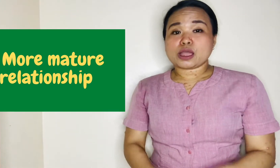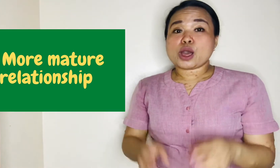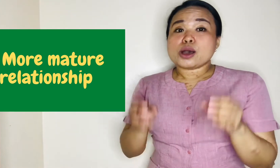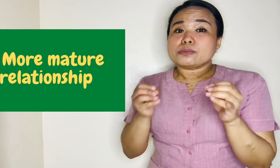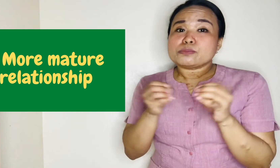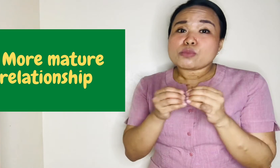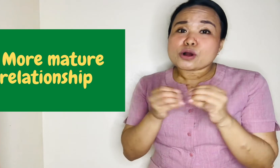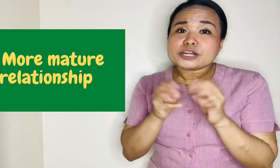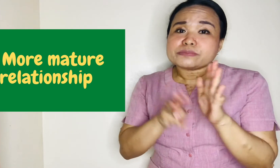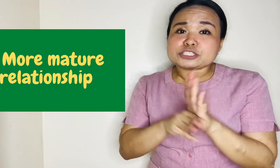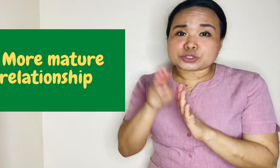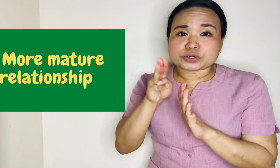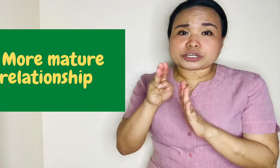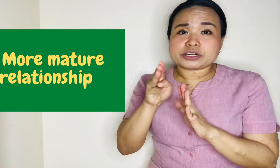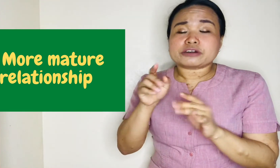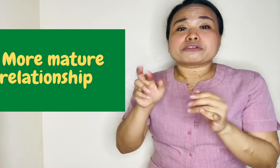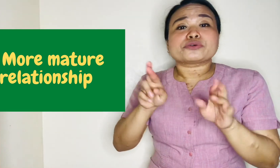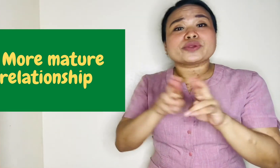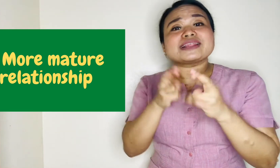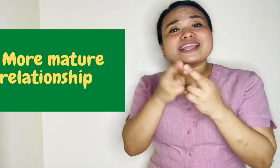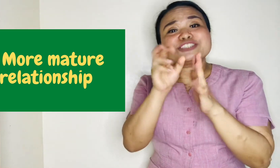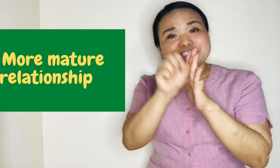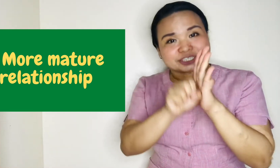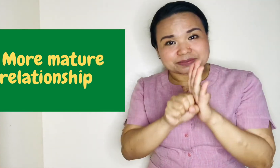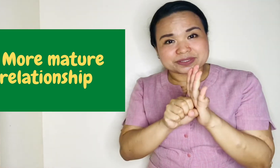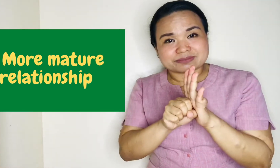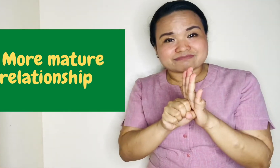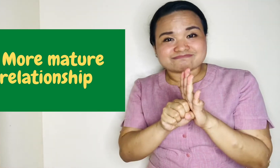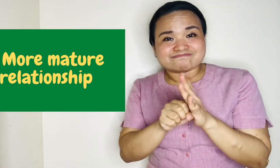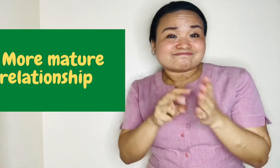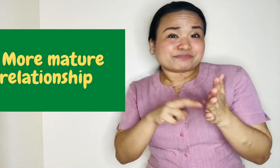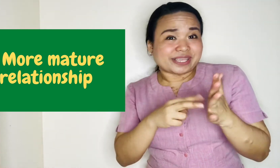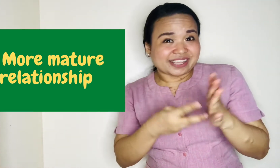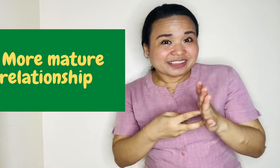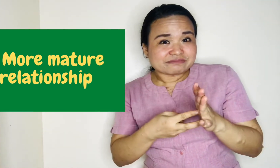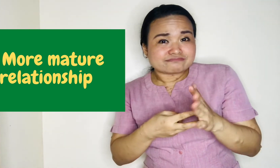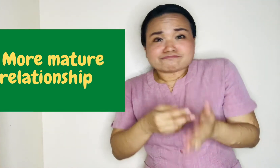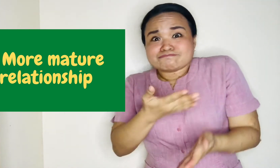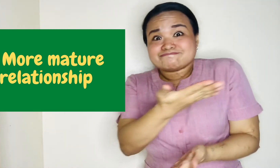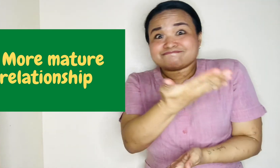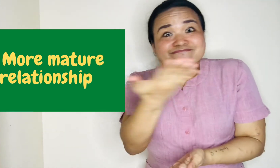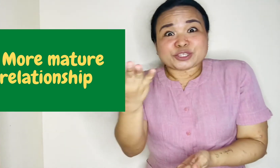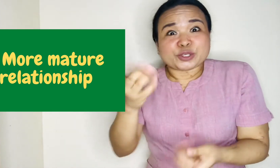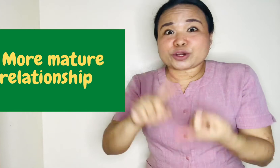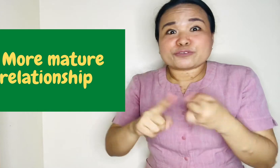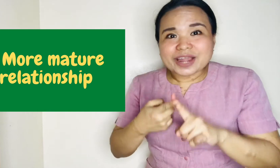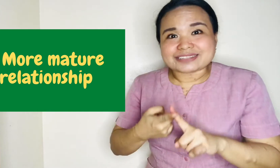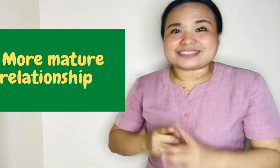More mature relationships, meaning your friends.